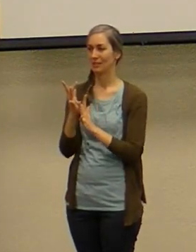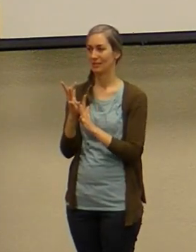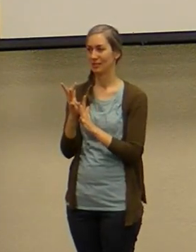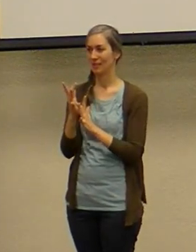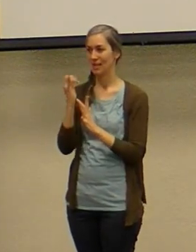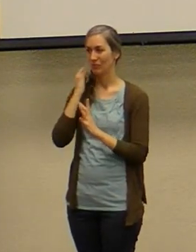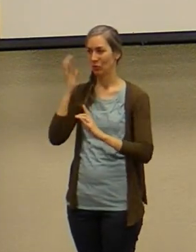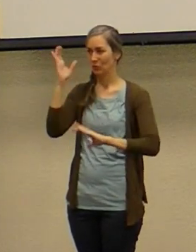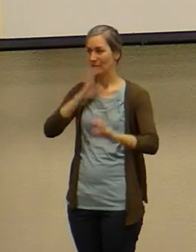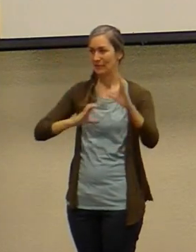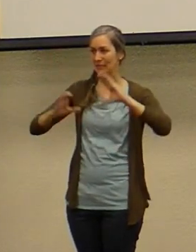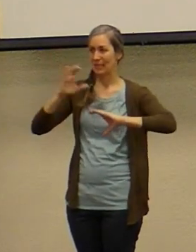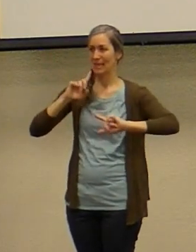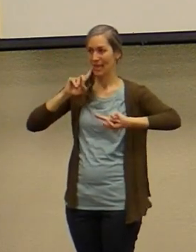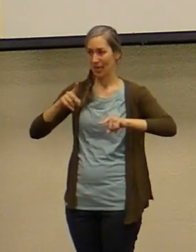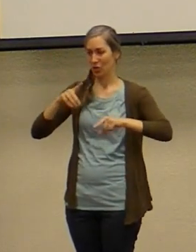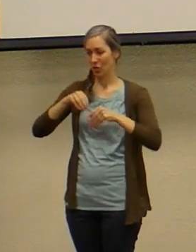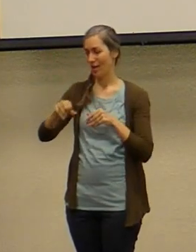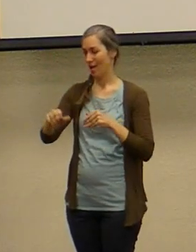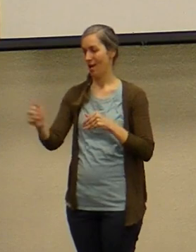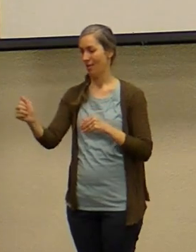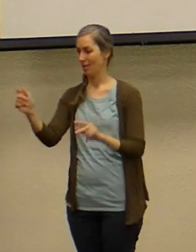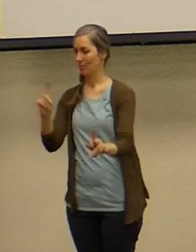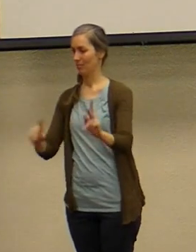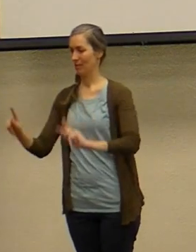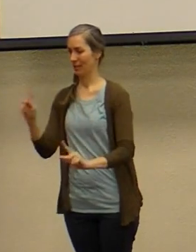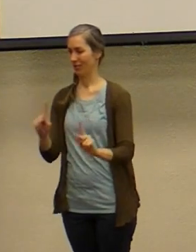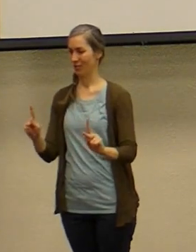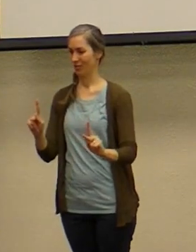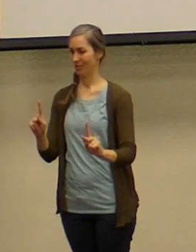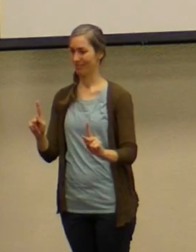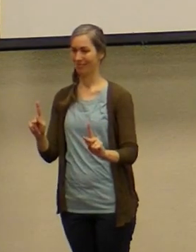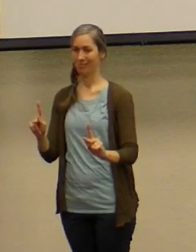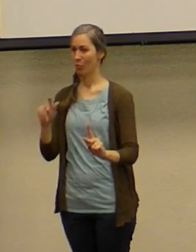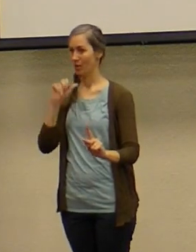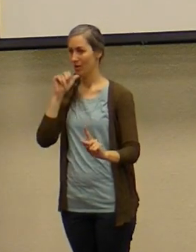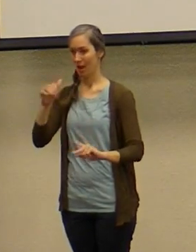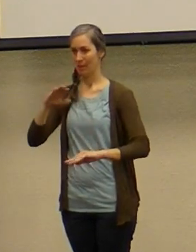in dissatisfaction at its best and complete destruction at its worst